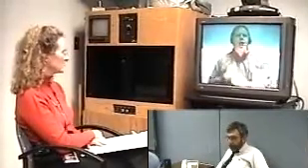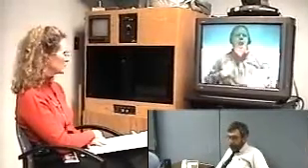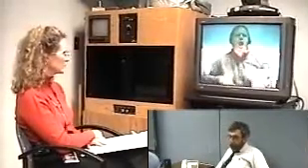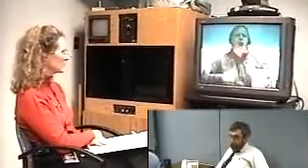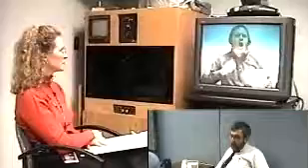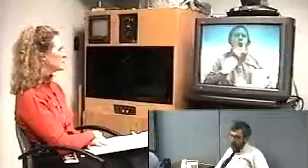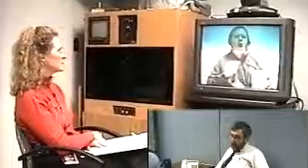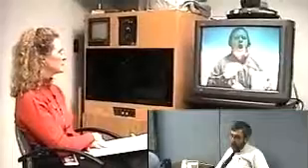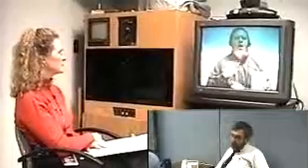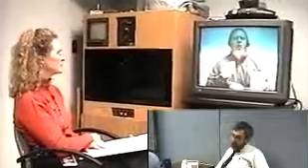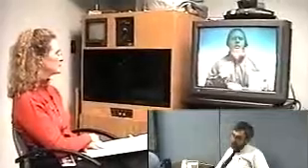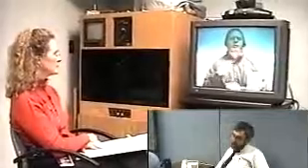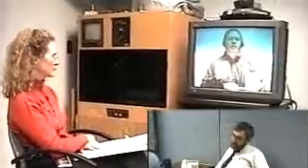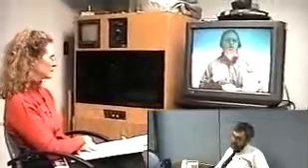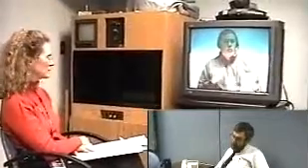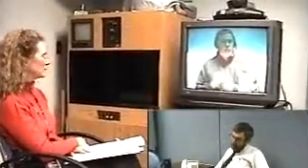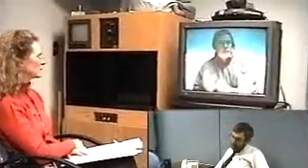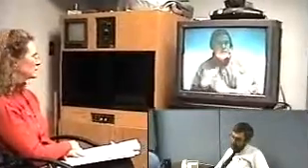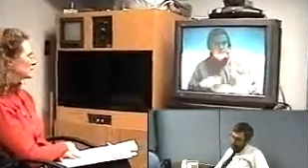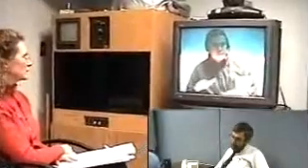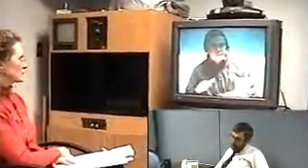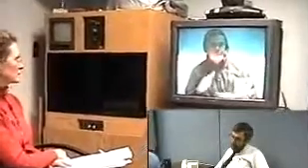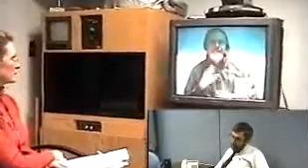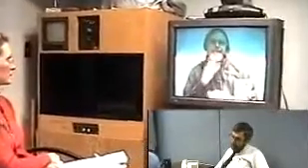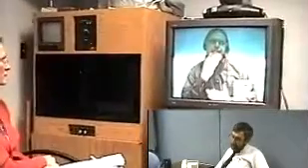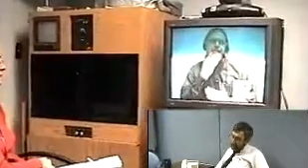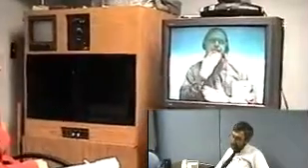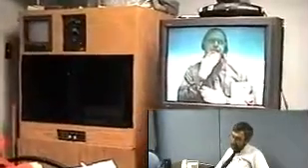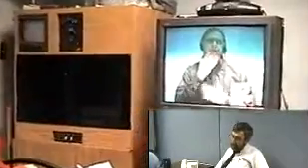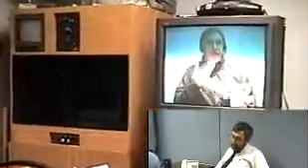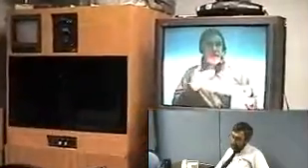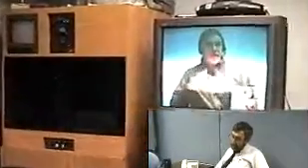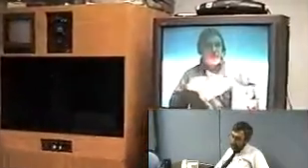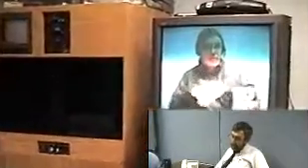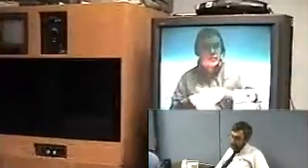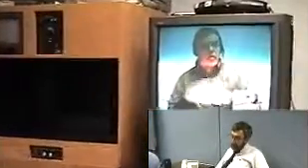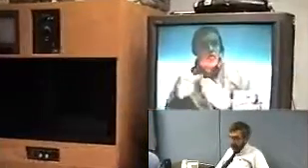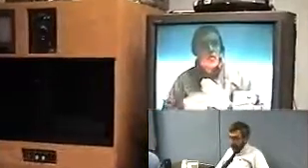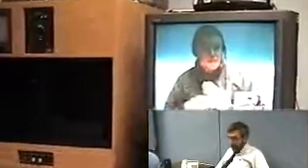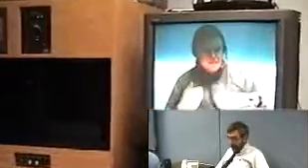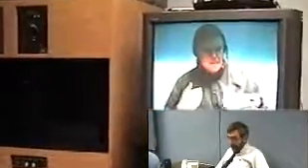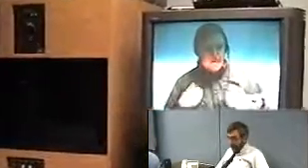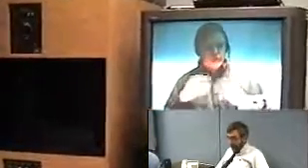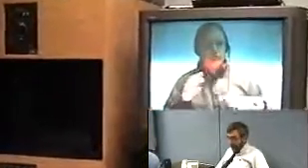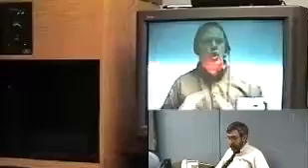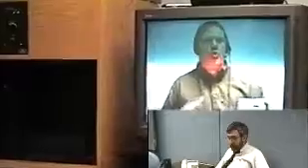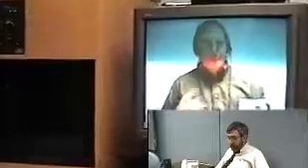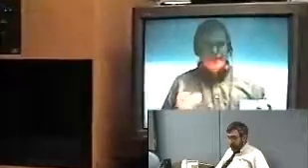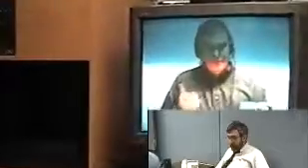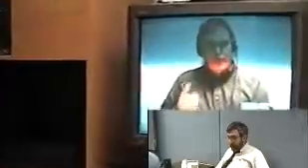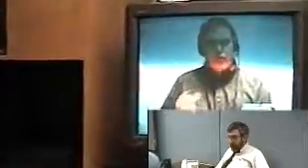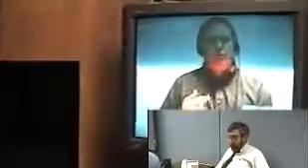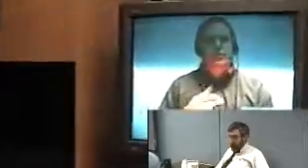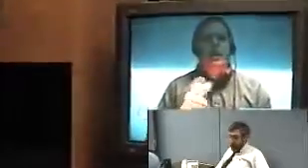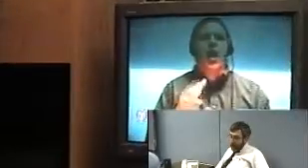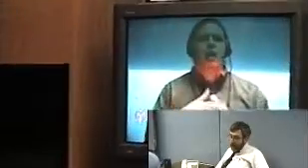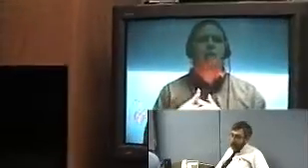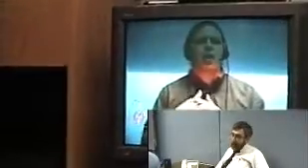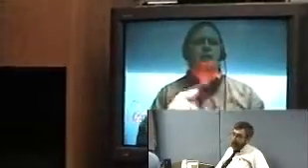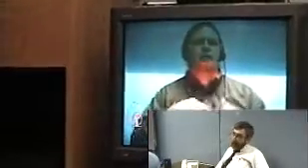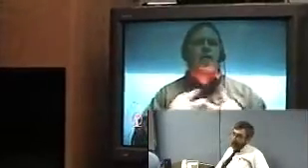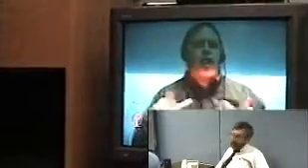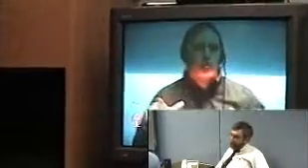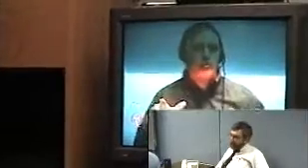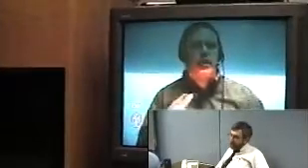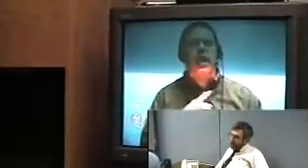children. He's in a mainstream program. He has an interpreter. He uses American Sign Language, and